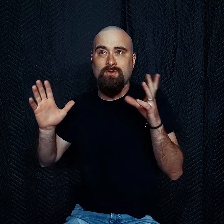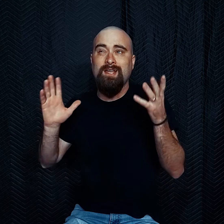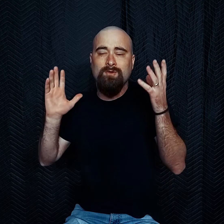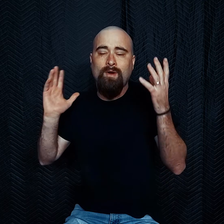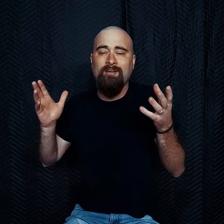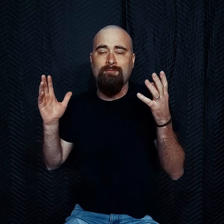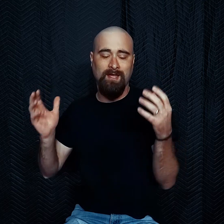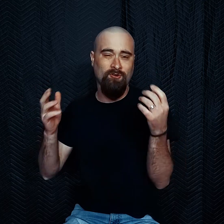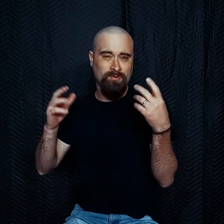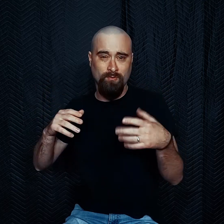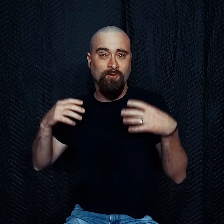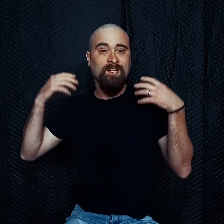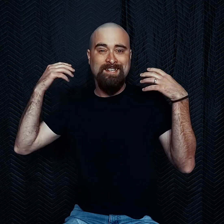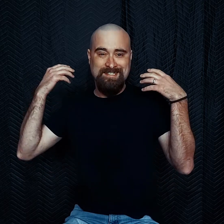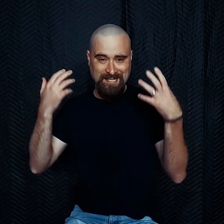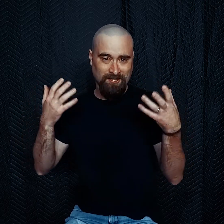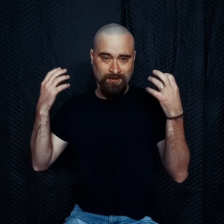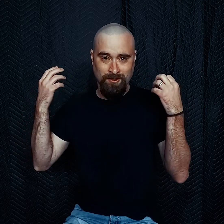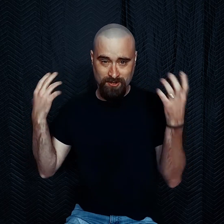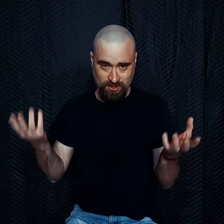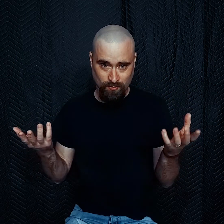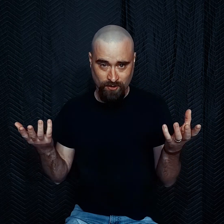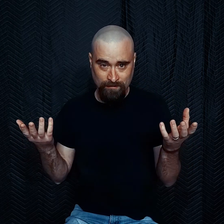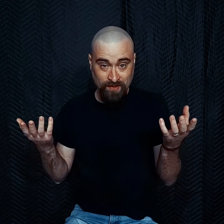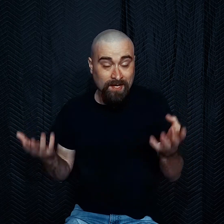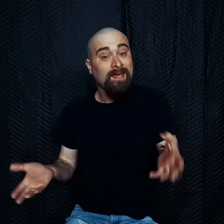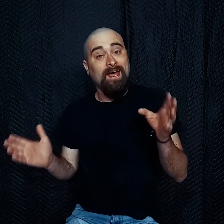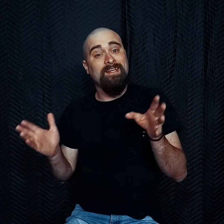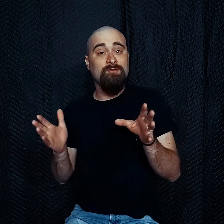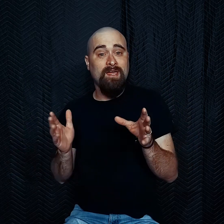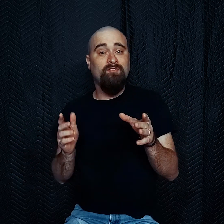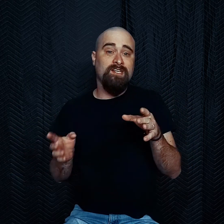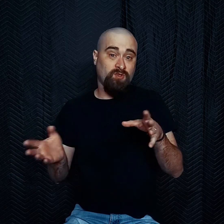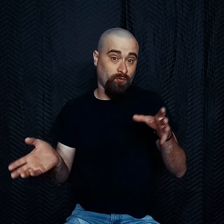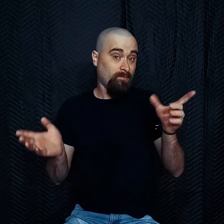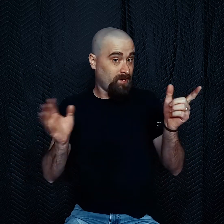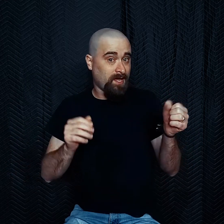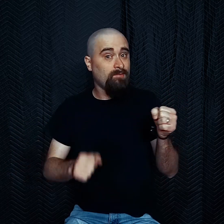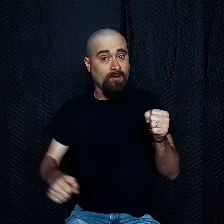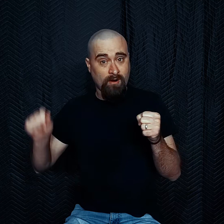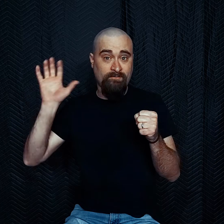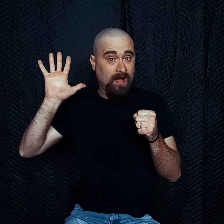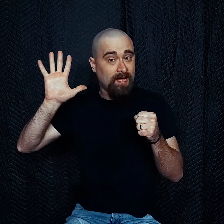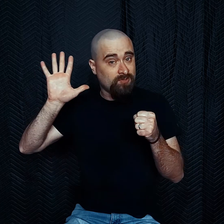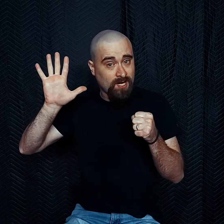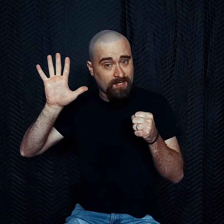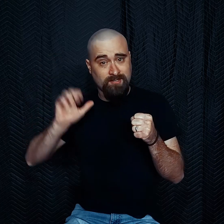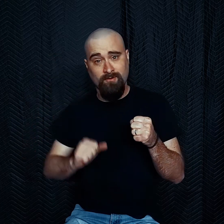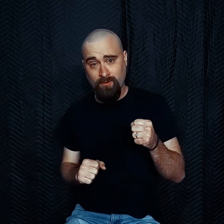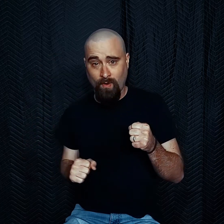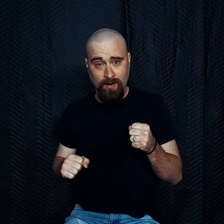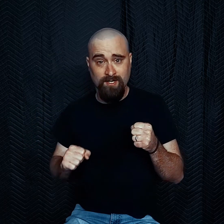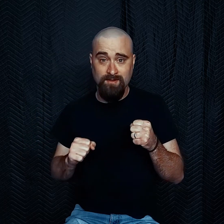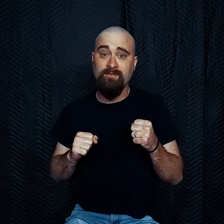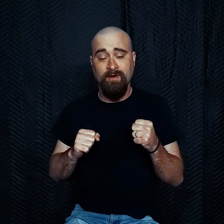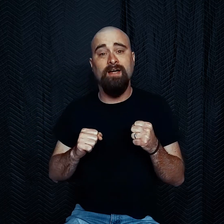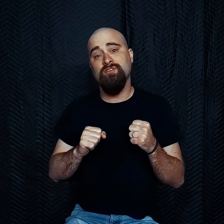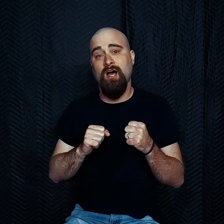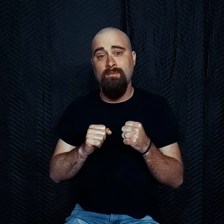just it's a way of making your b-roll tell a story. And as you may have guessed from the name, there are five shots that are required in the five-shot